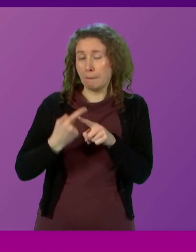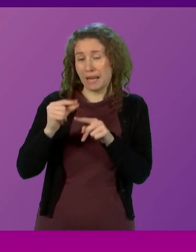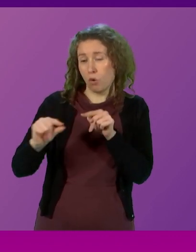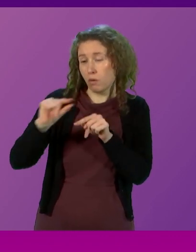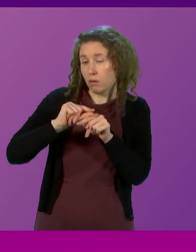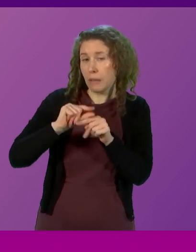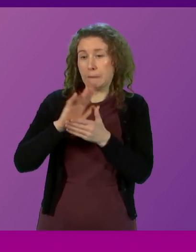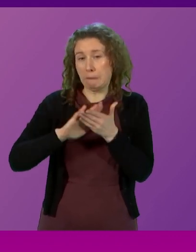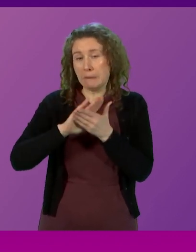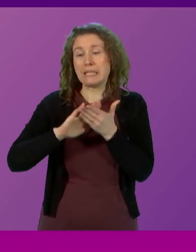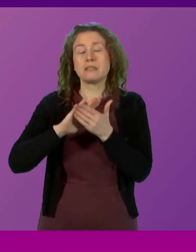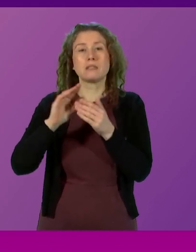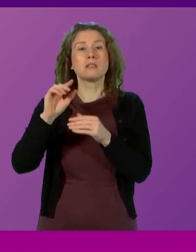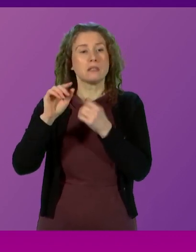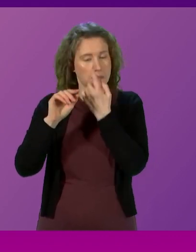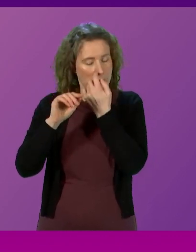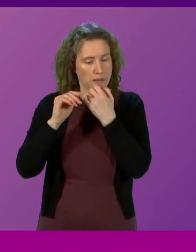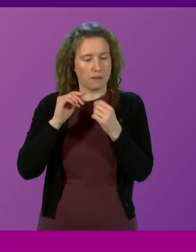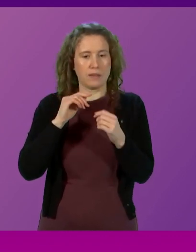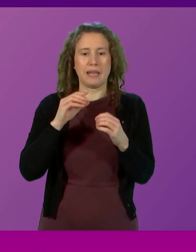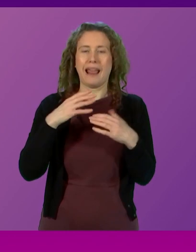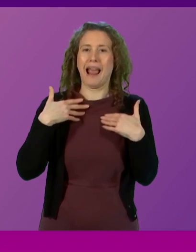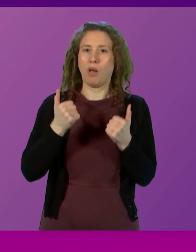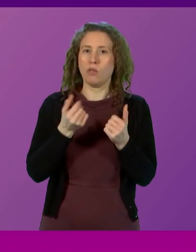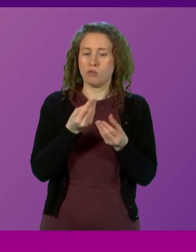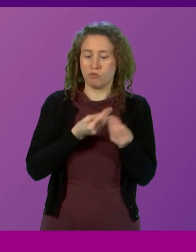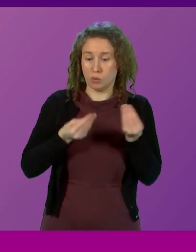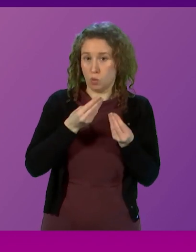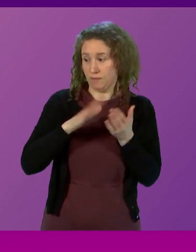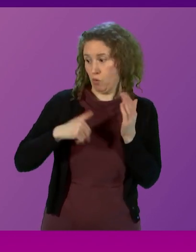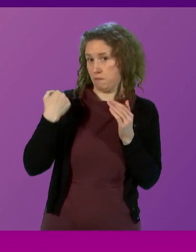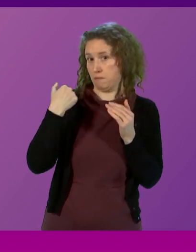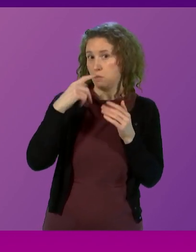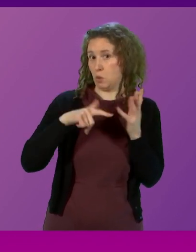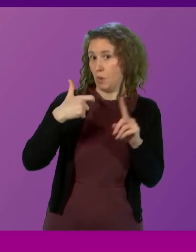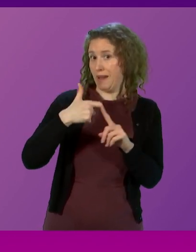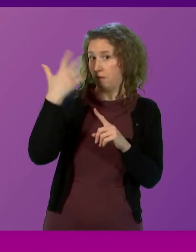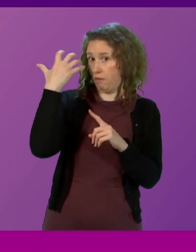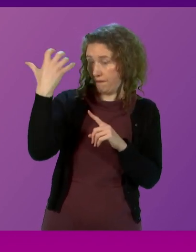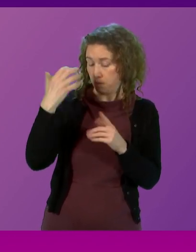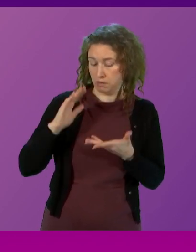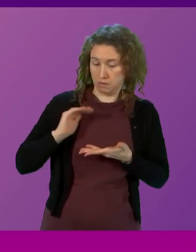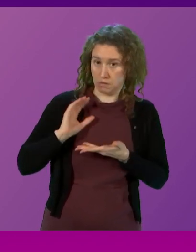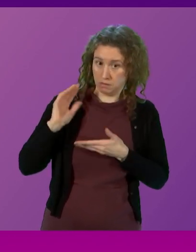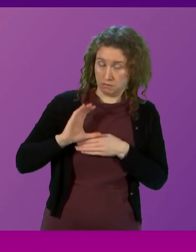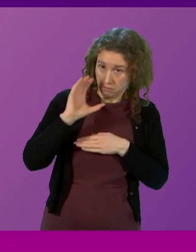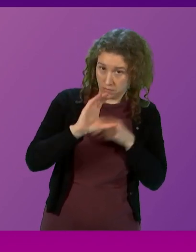exceed the health resource barnet consequentials from the UK Government, with substantial additional investment in the National